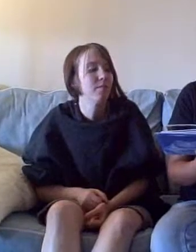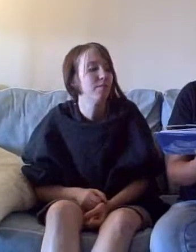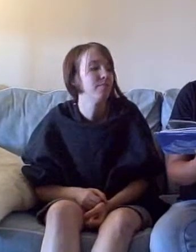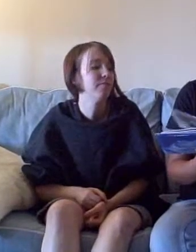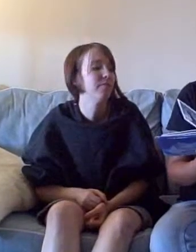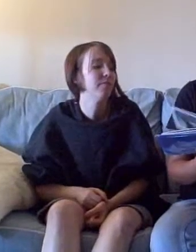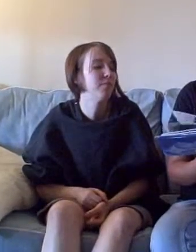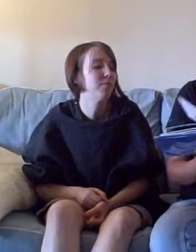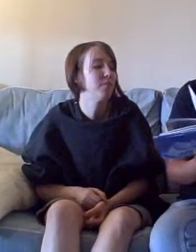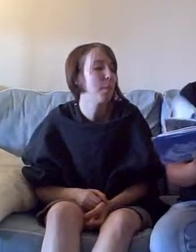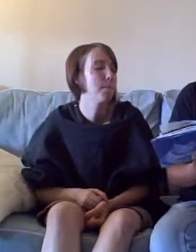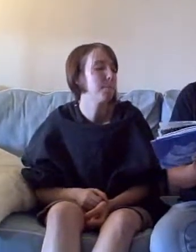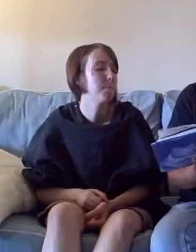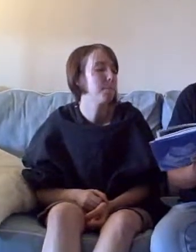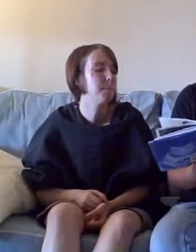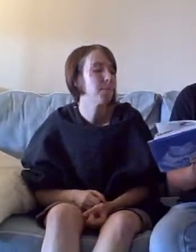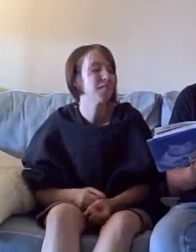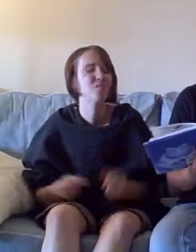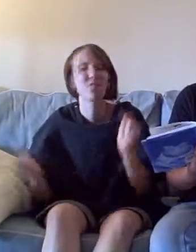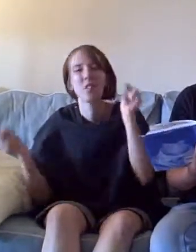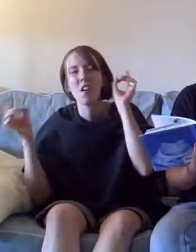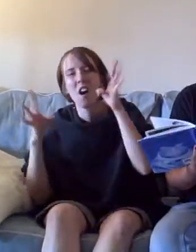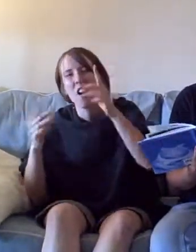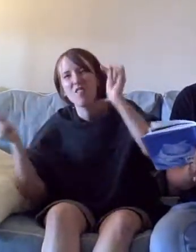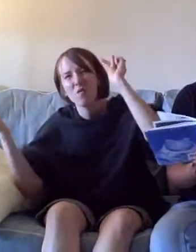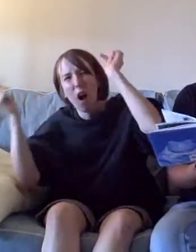You might have a splitting headache.